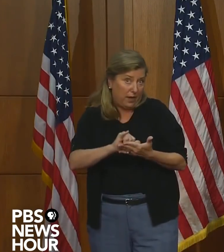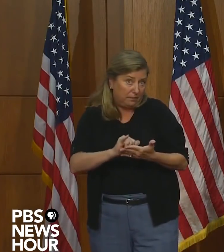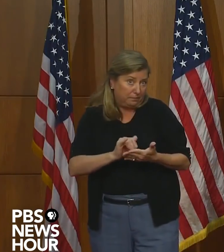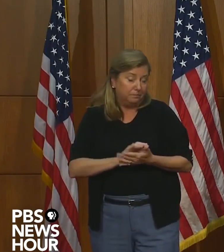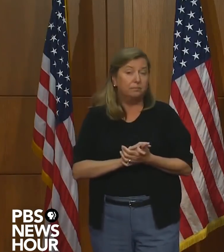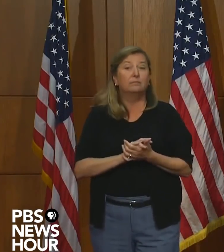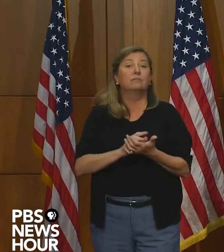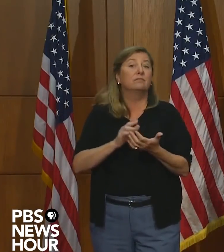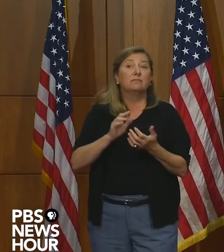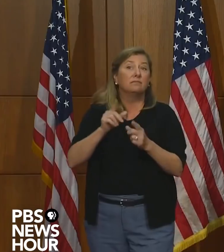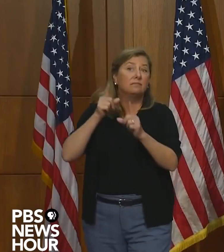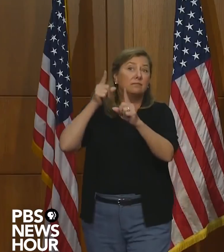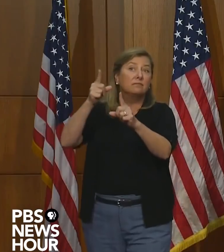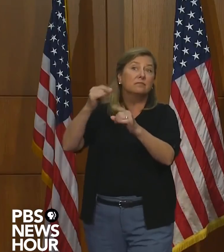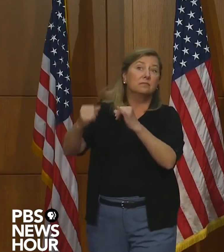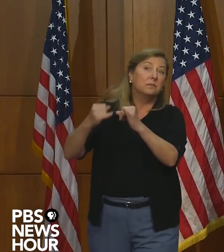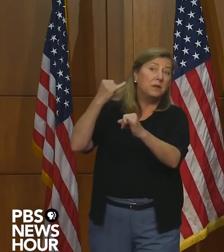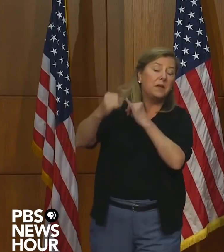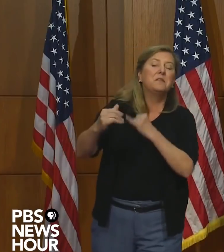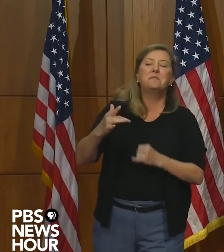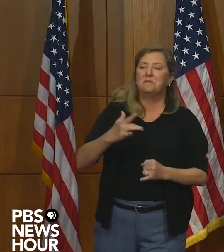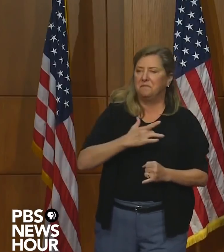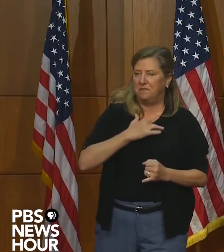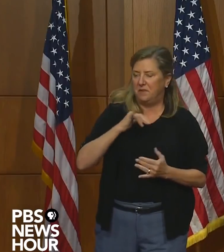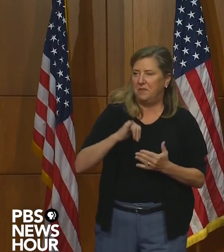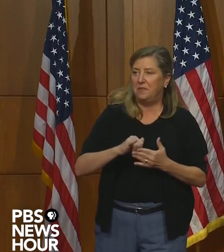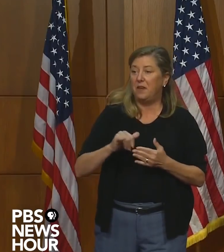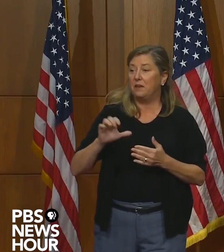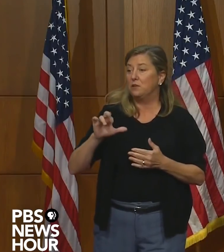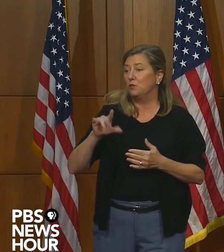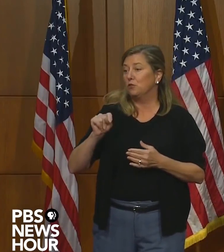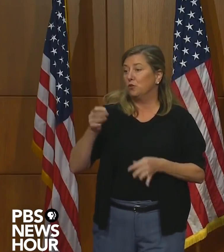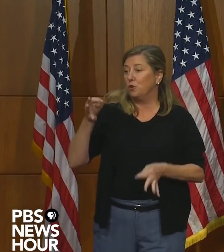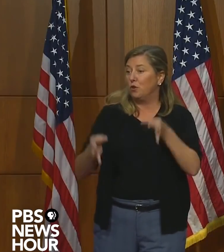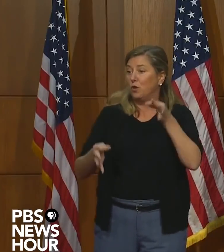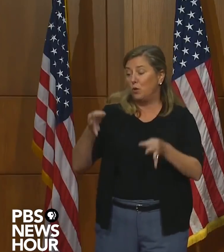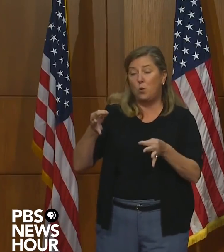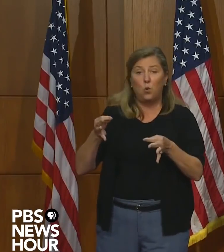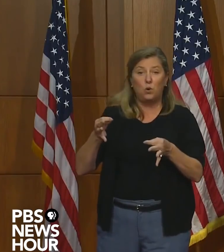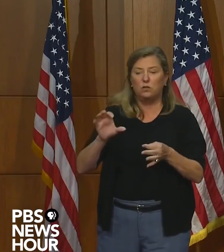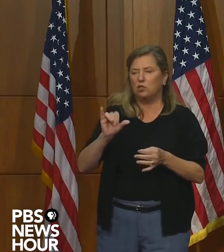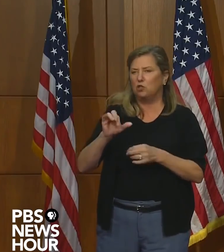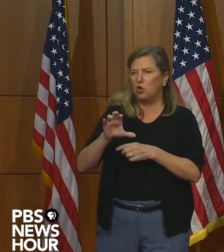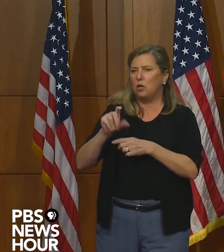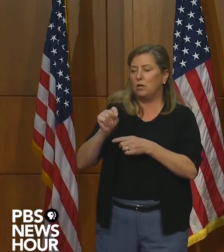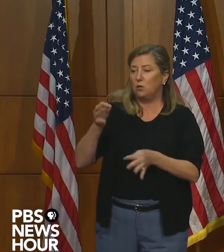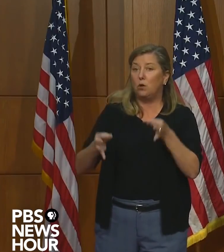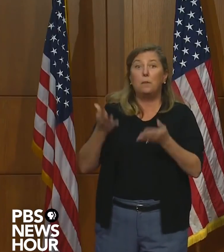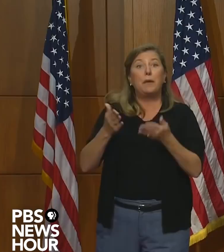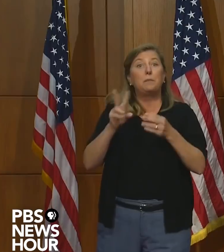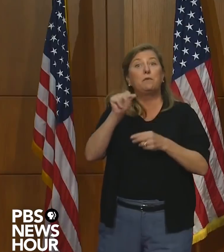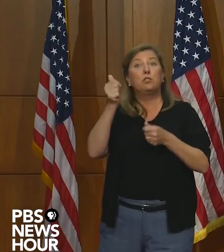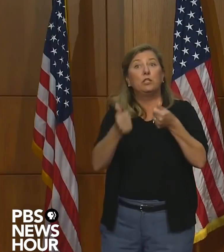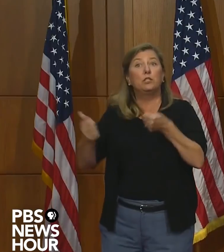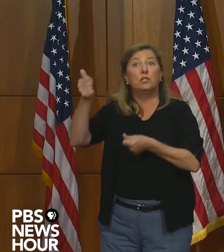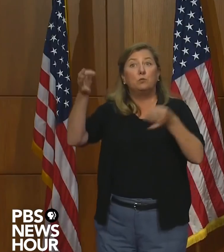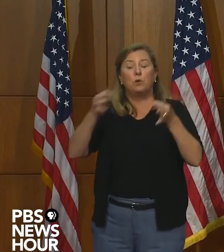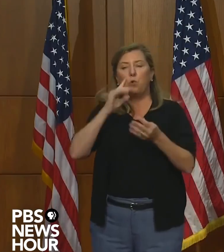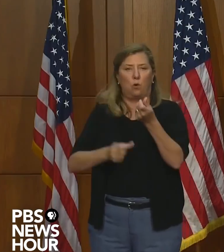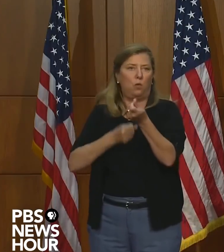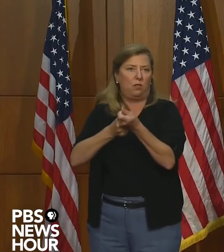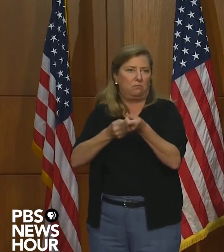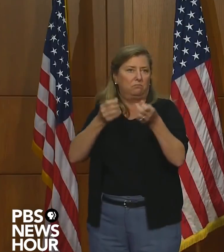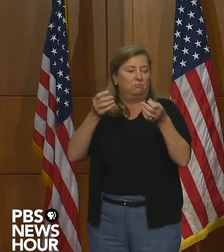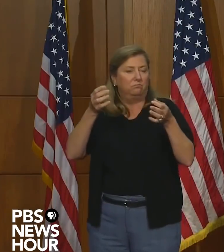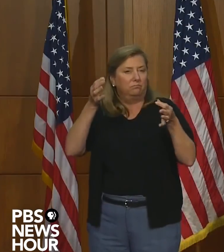And at the end of the day, we fully expect that the circuit court and maybe even necessarily the Virginia Supreme Court will affirm that.